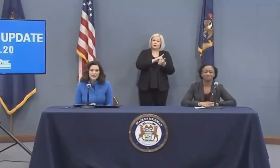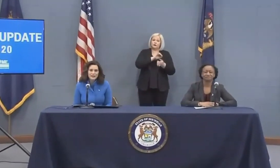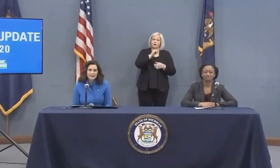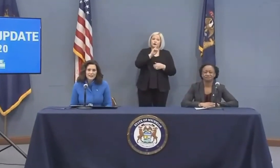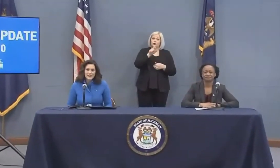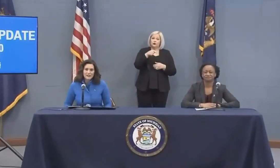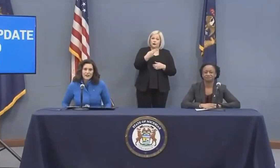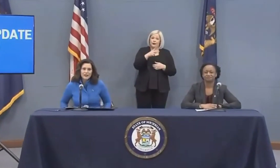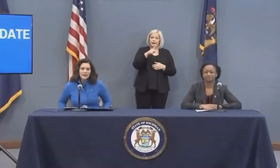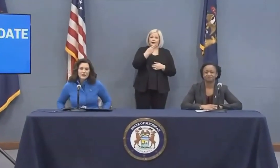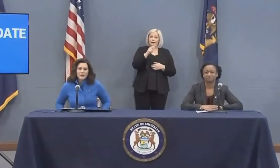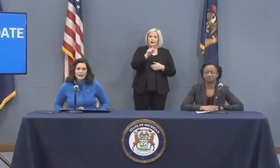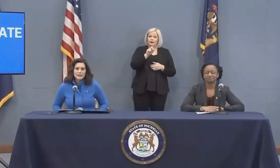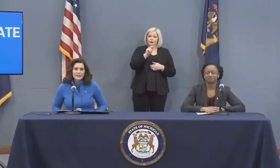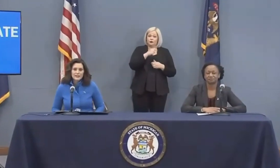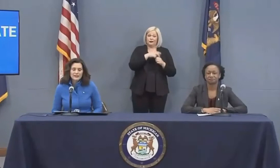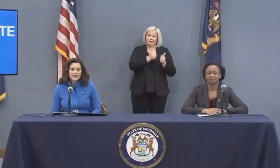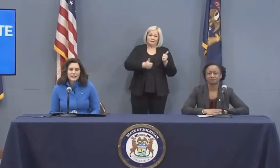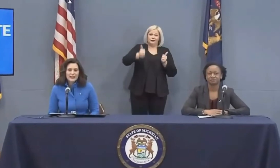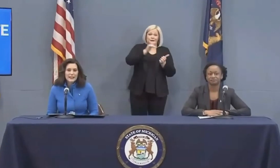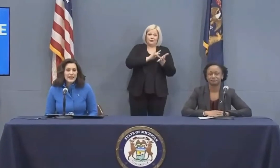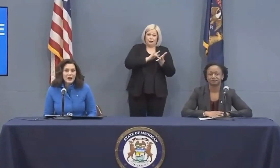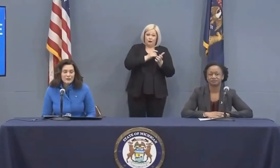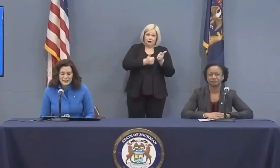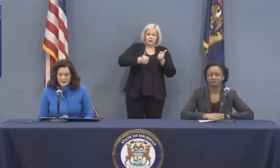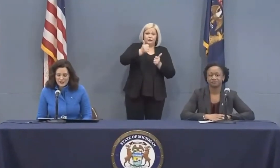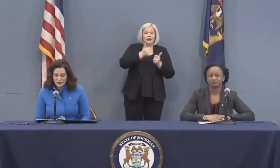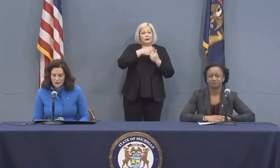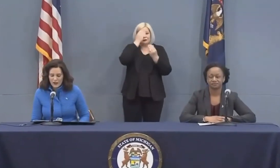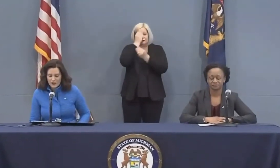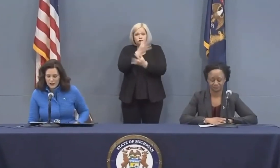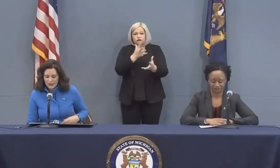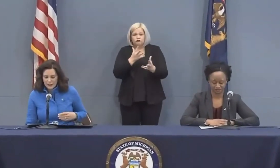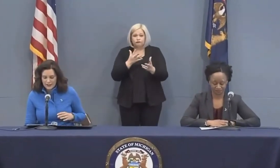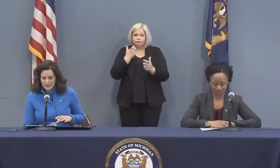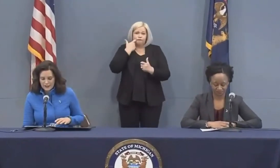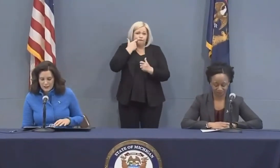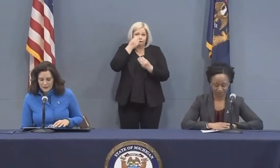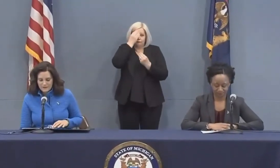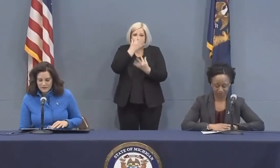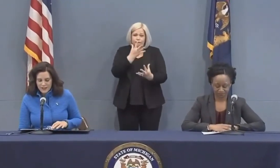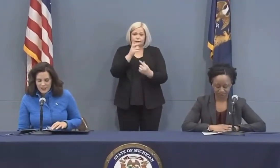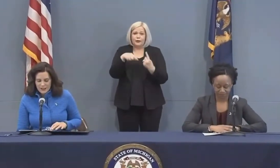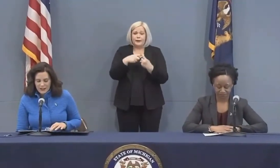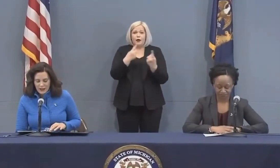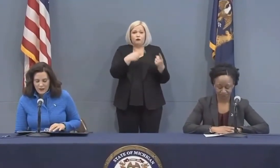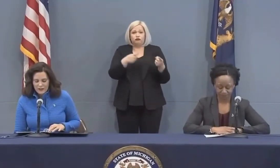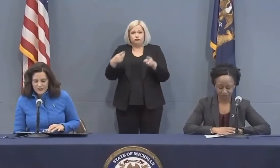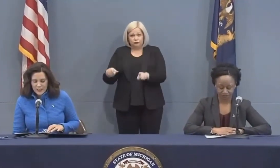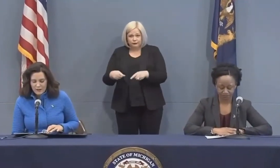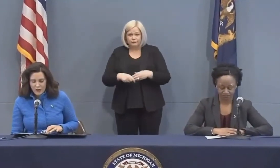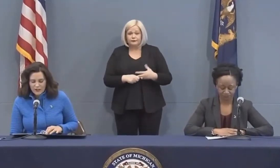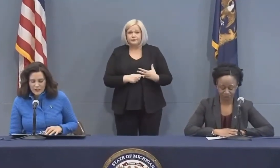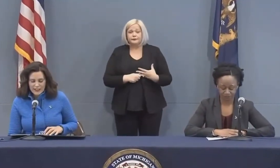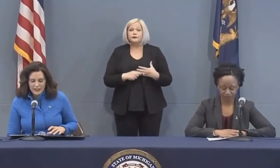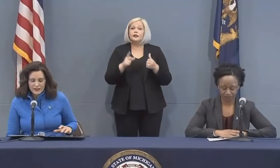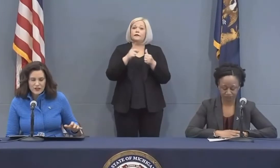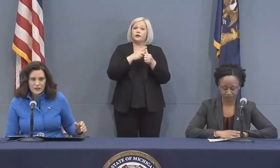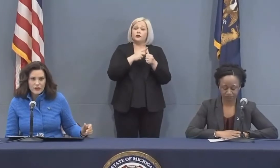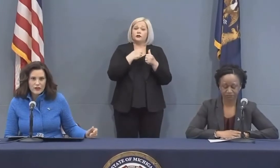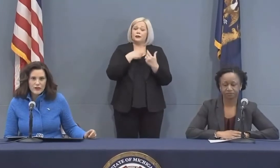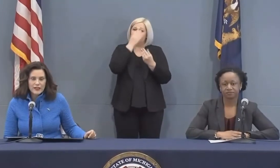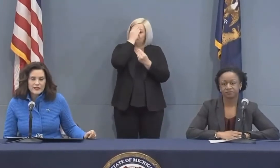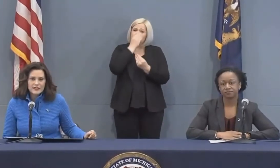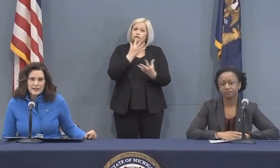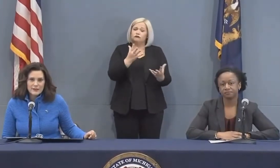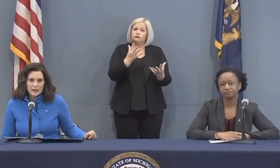our chief medical executive. I wanted to give an update of where things are. I want to take a moment to acknowledge